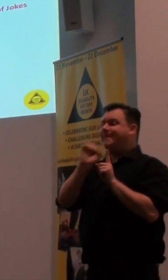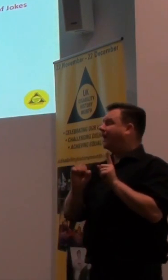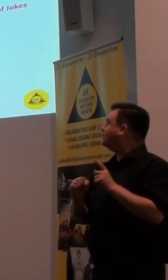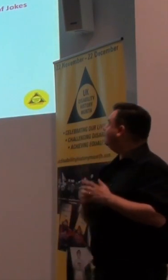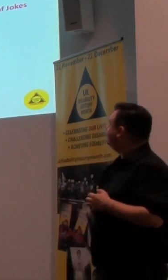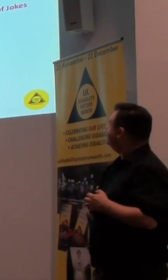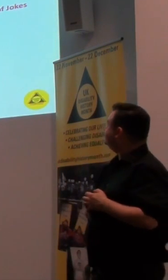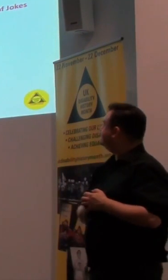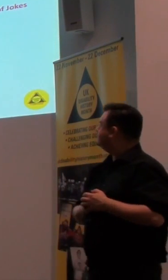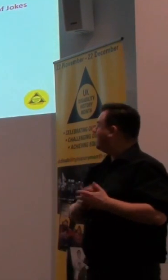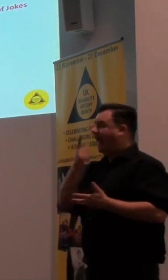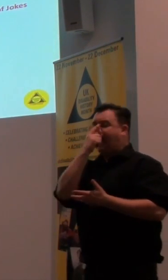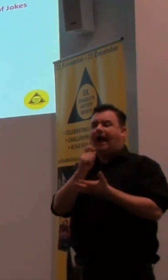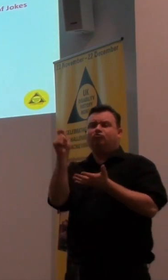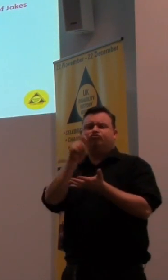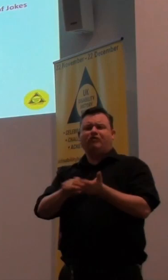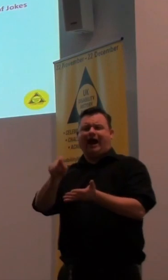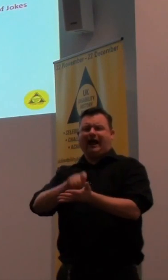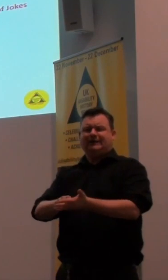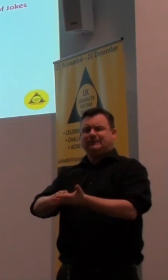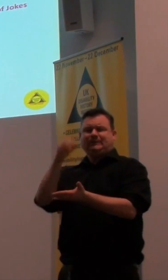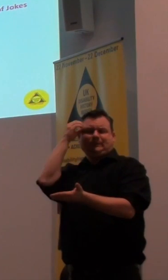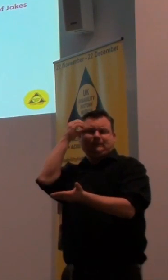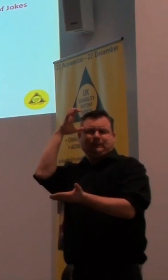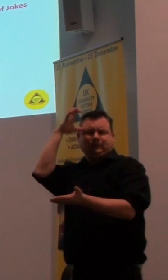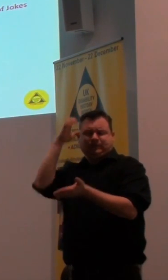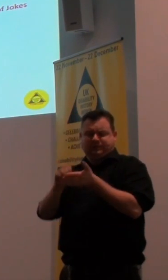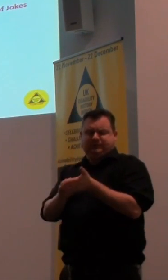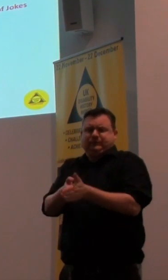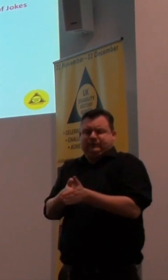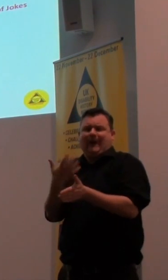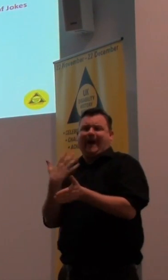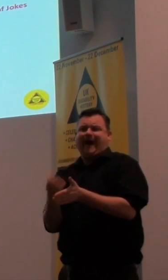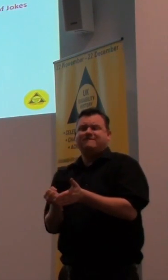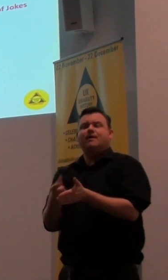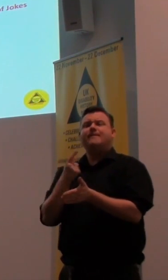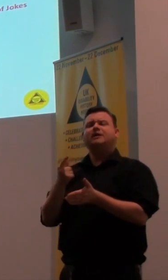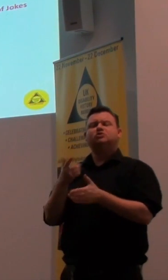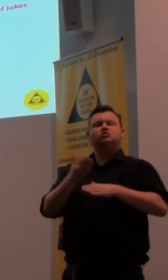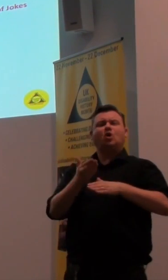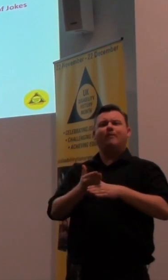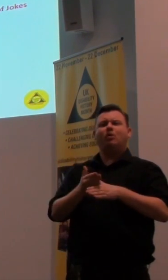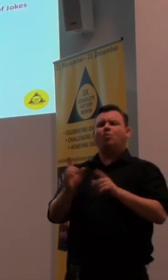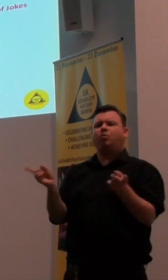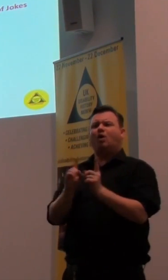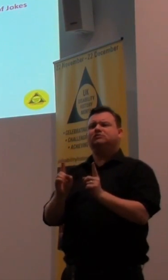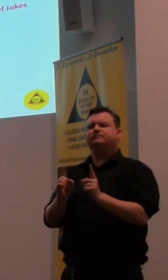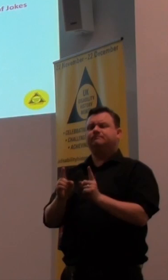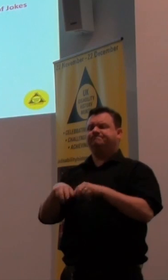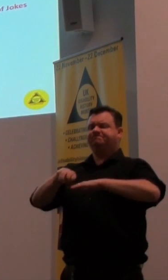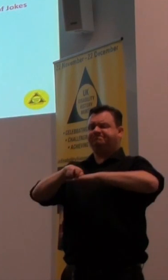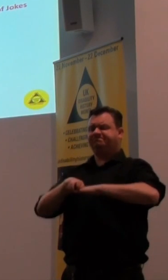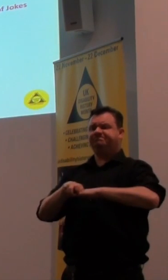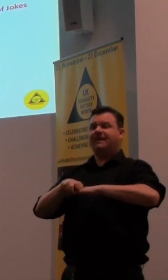write, who could do all sorts of things, but he had to make his living through allowing people to come and look at him,